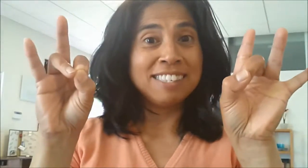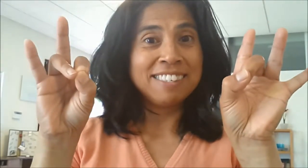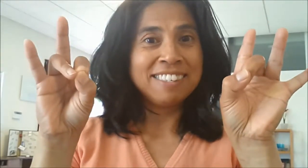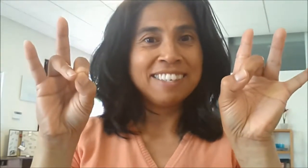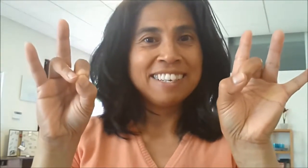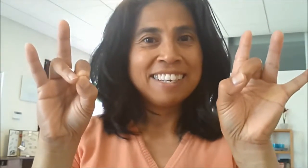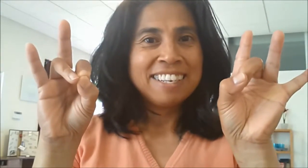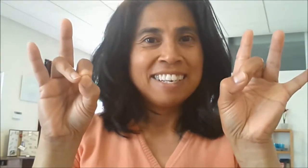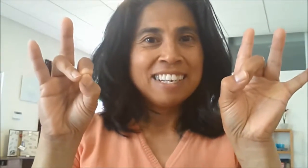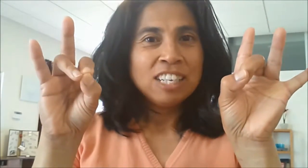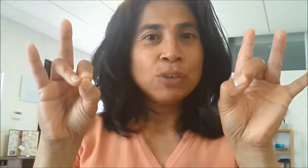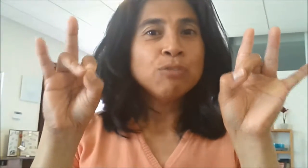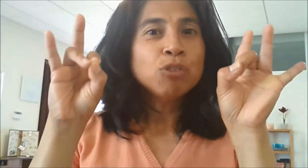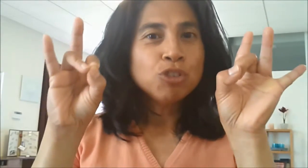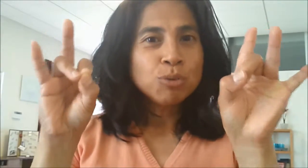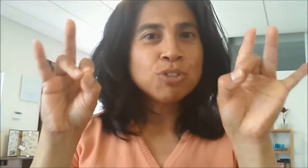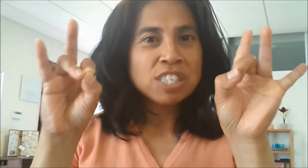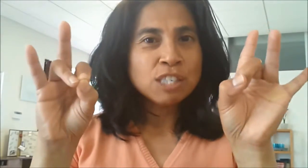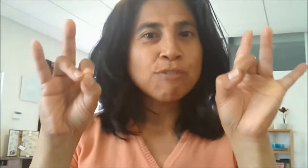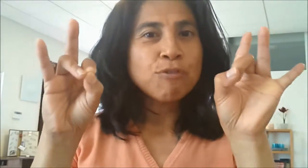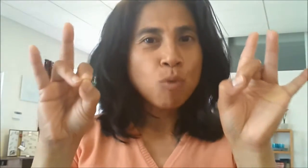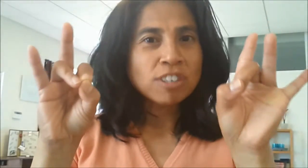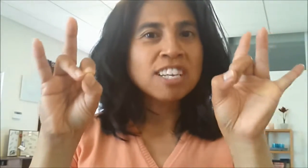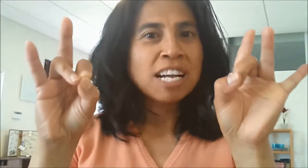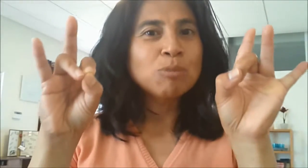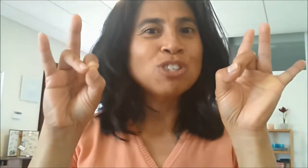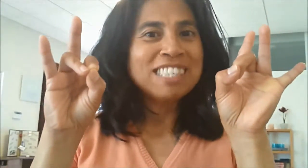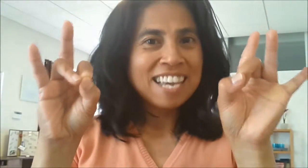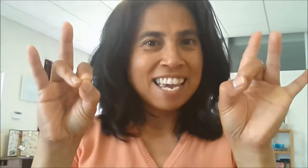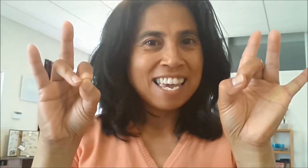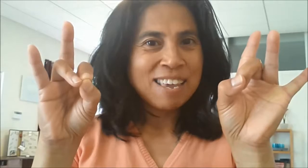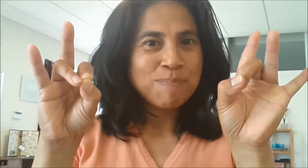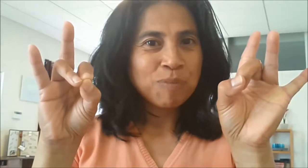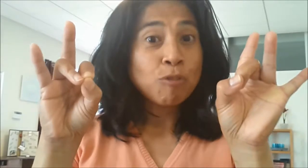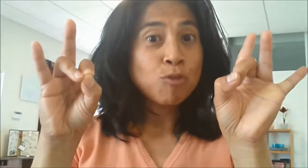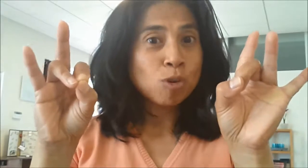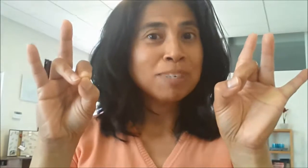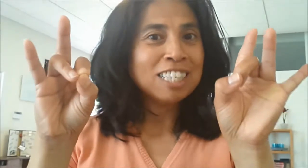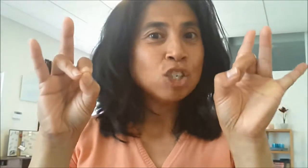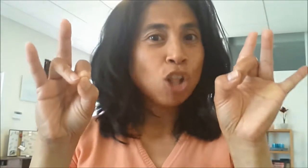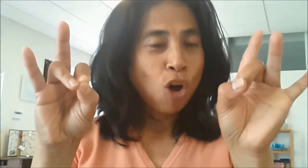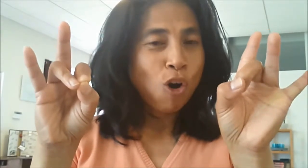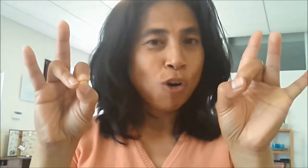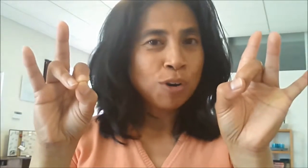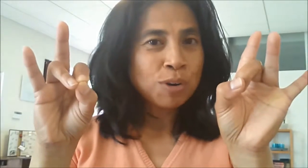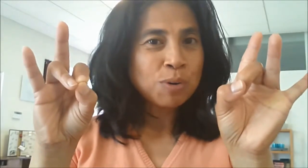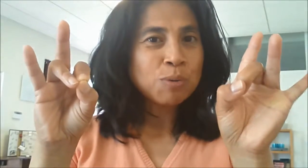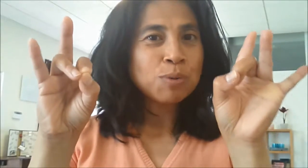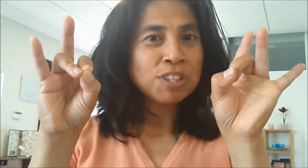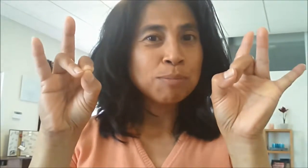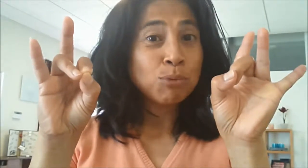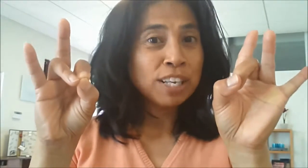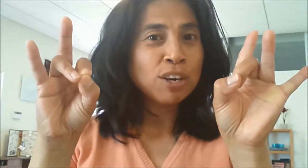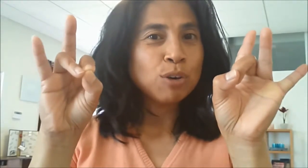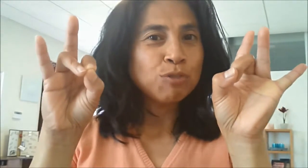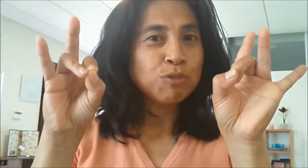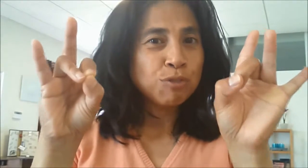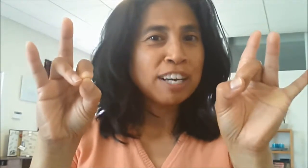Now, if you do this 4 times a day, 4 minutes long, with a break of 5